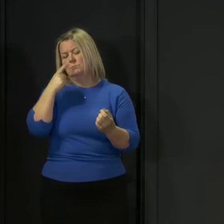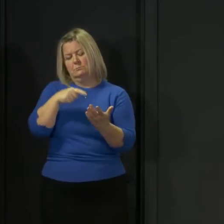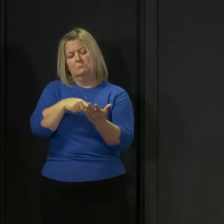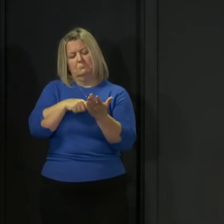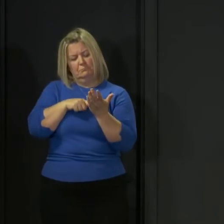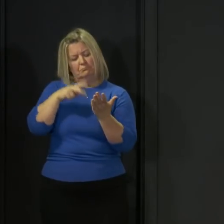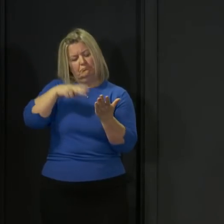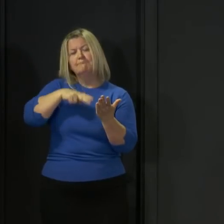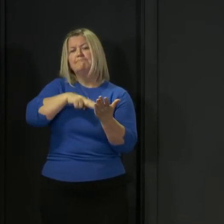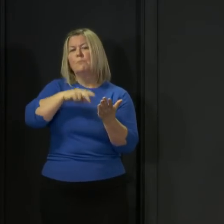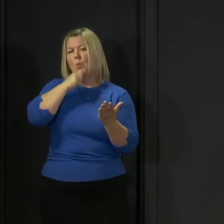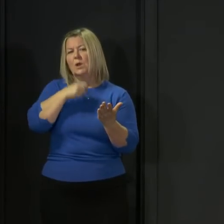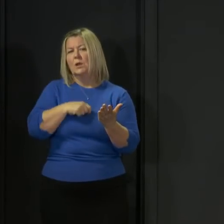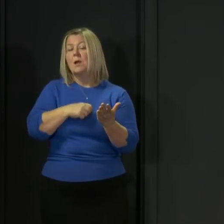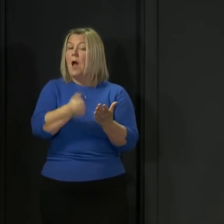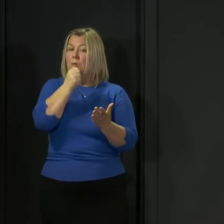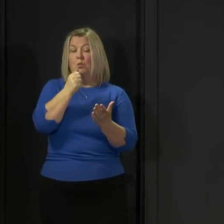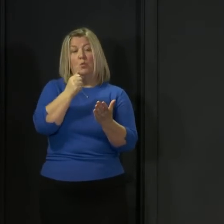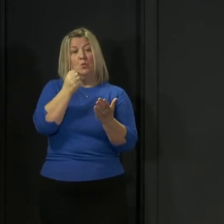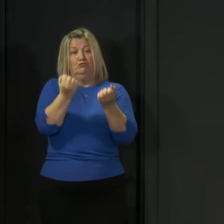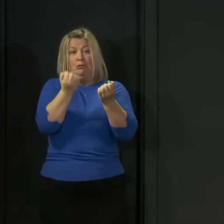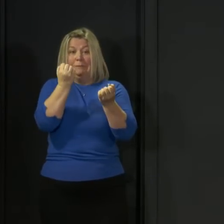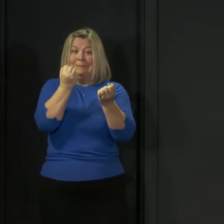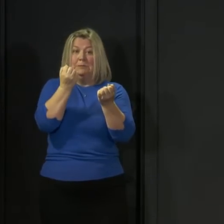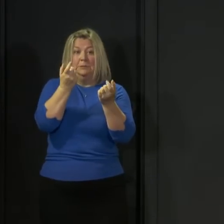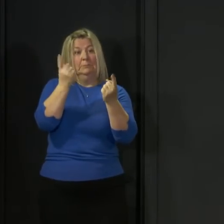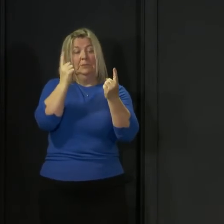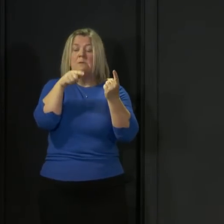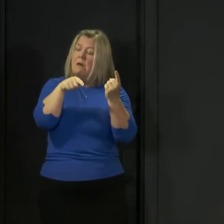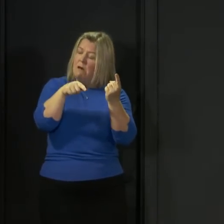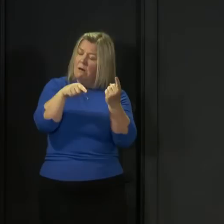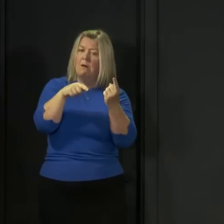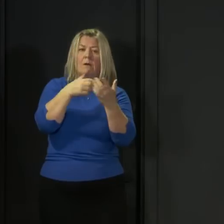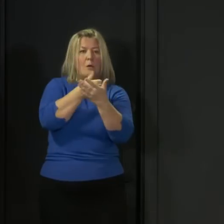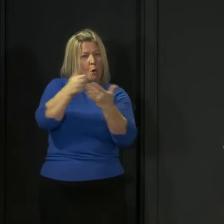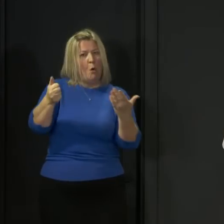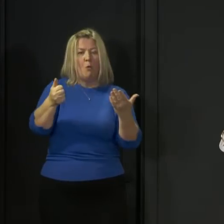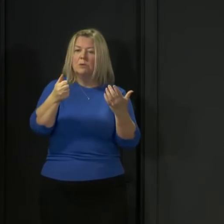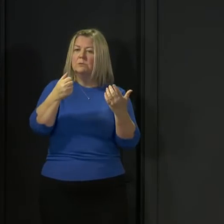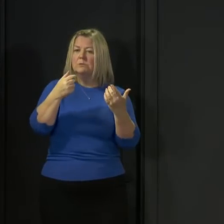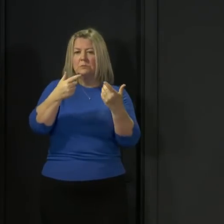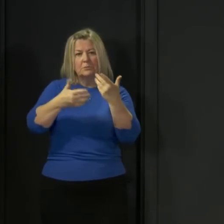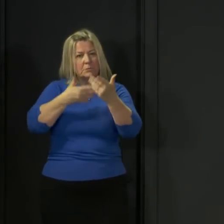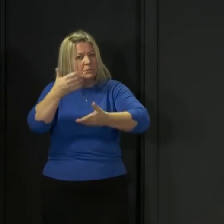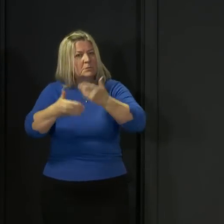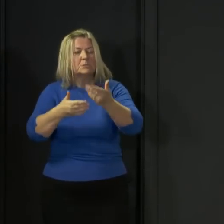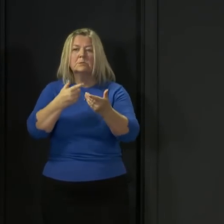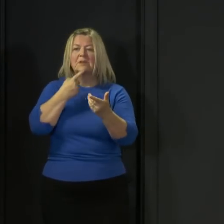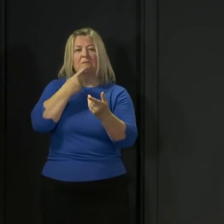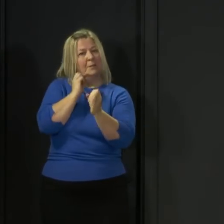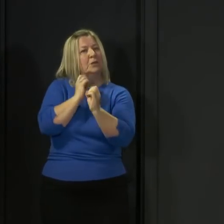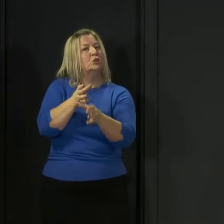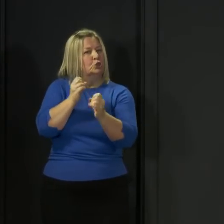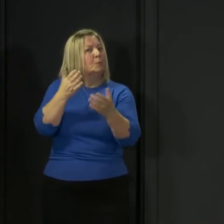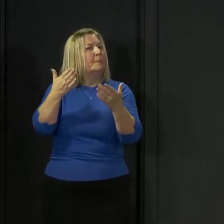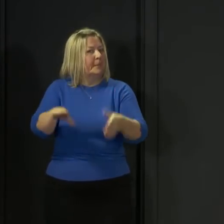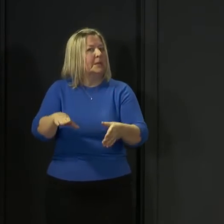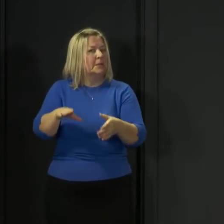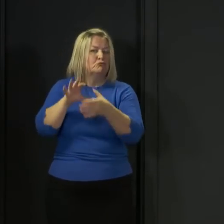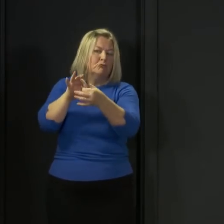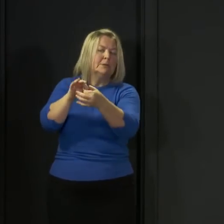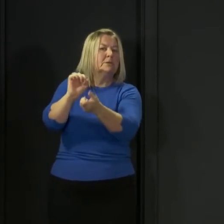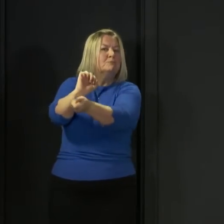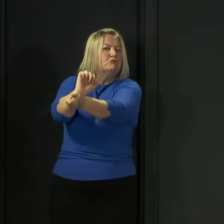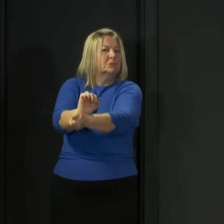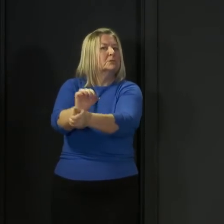on a number of occasions the steps that have been taken in prisons including regrettably because we didn't want to be in this position the early release of